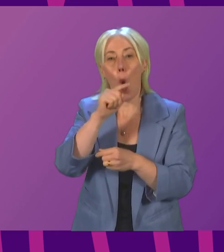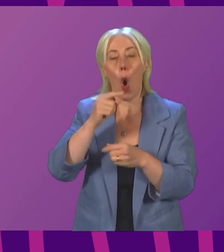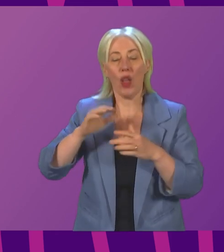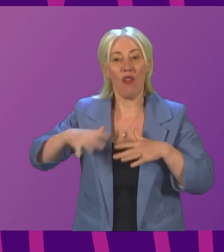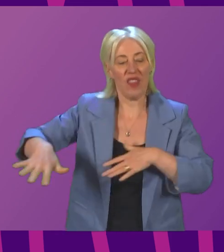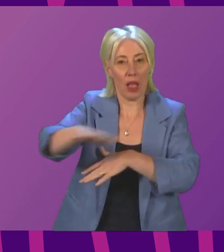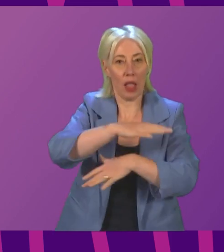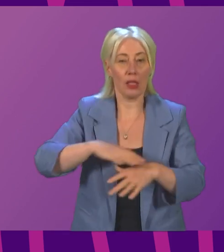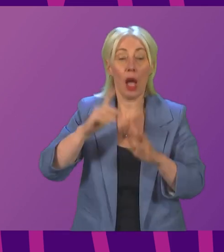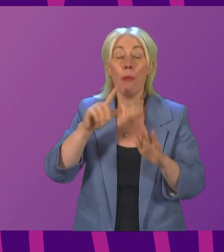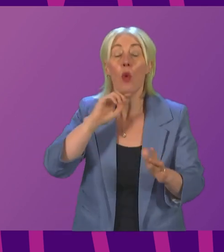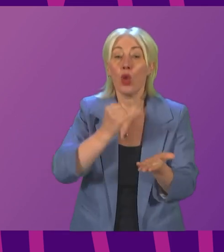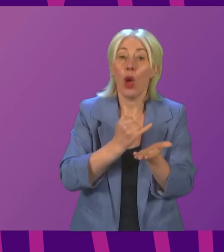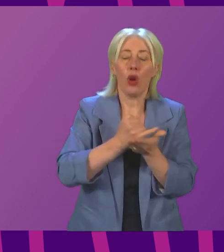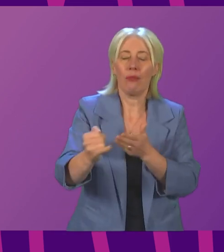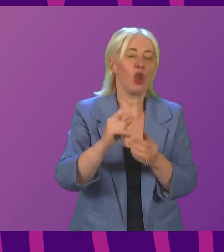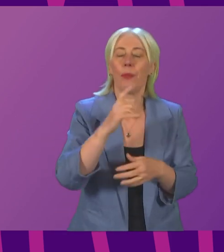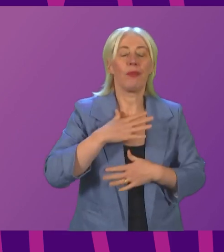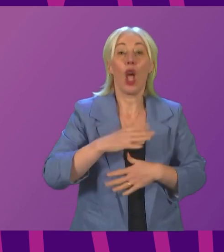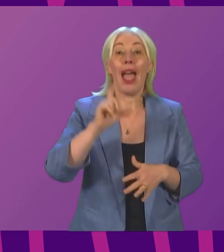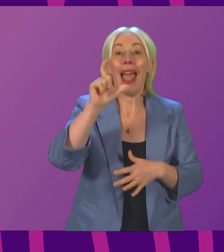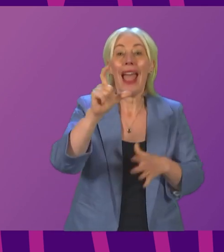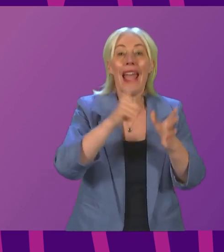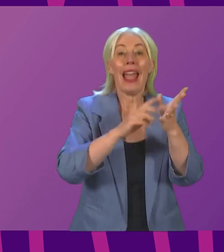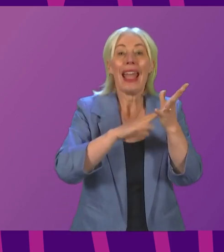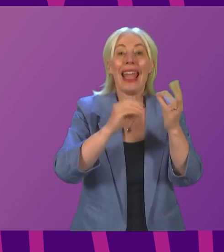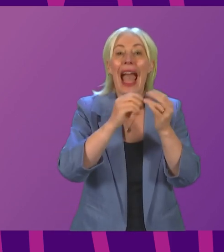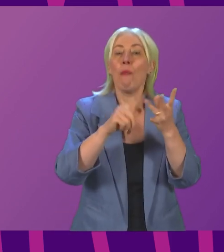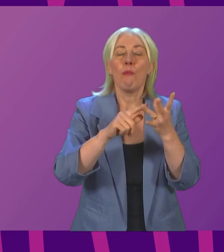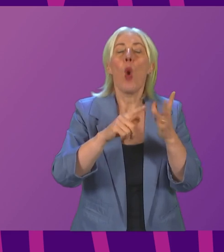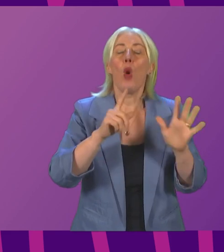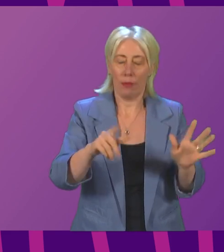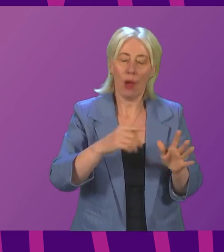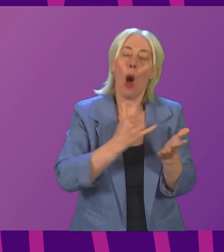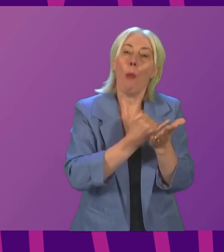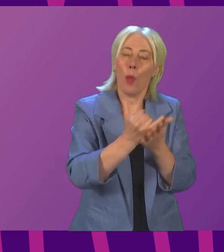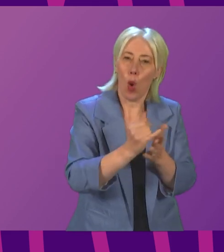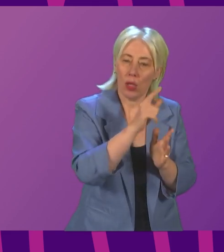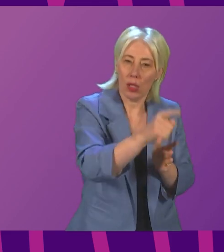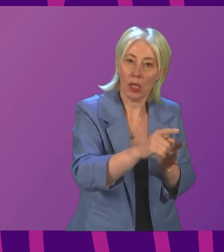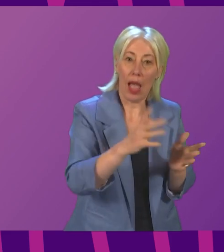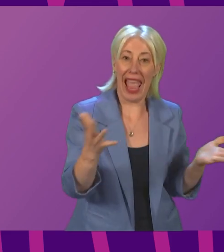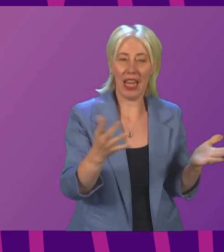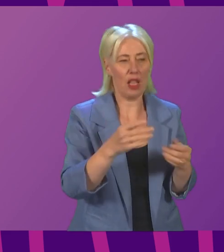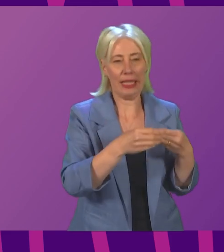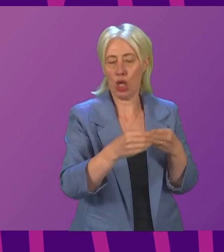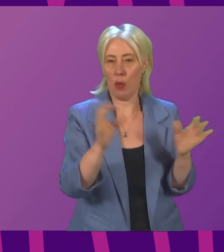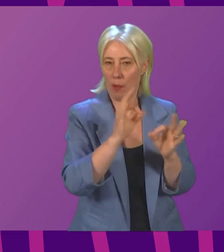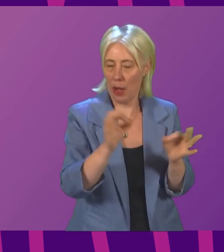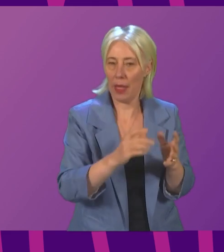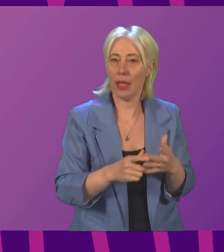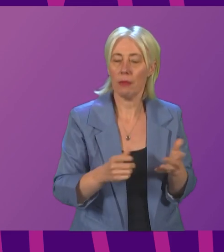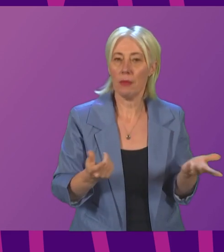Minister oppose Campbell in the strongest possible terms and provide the political leadership that it has been lacking? First Minister?